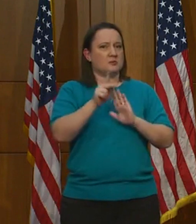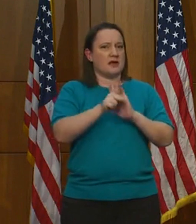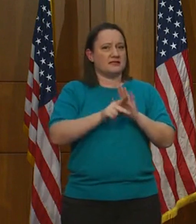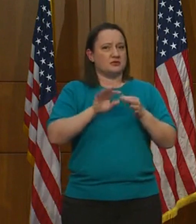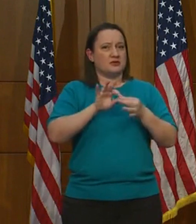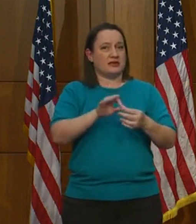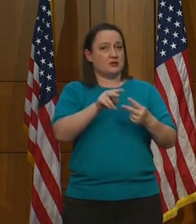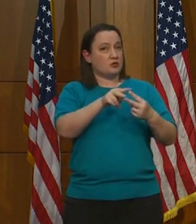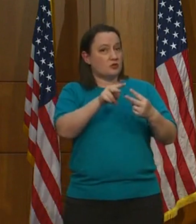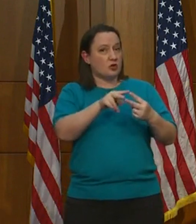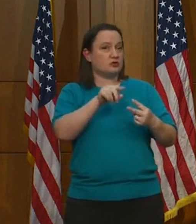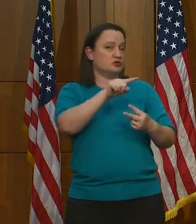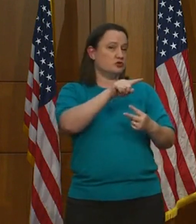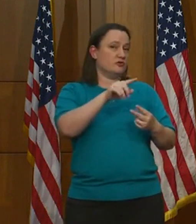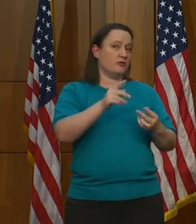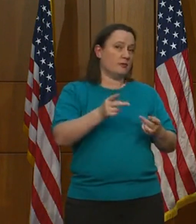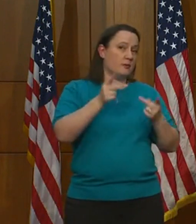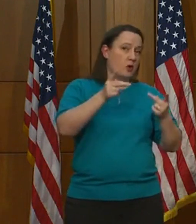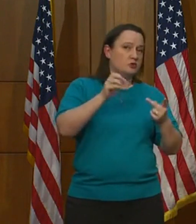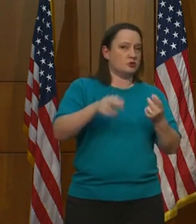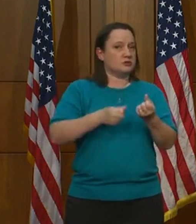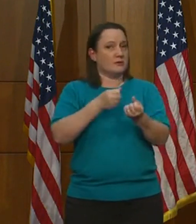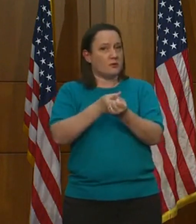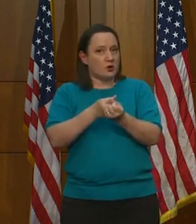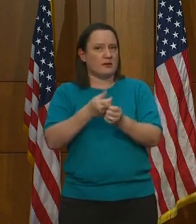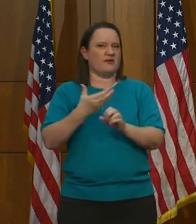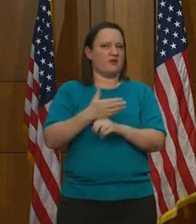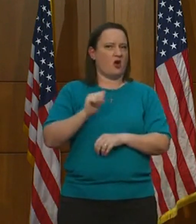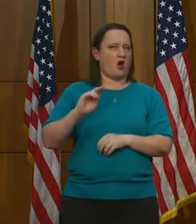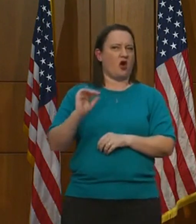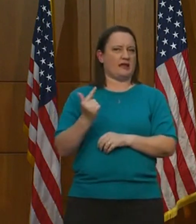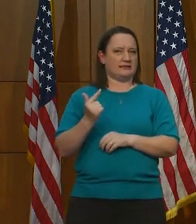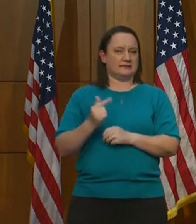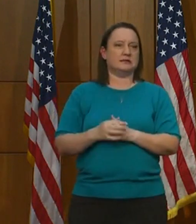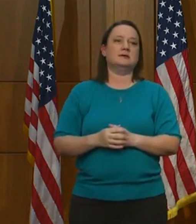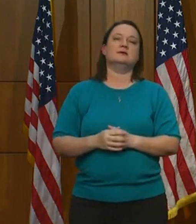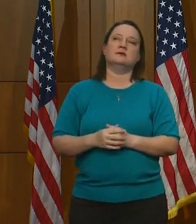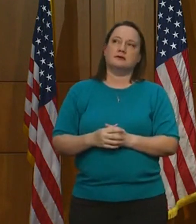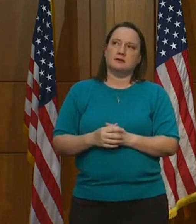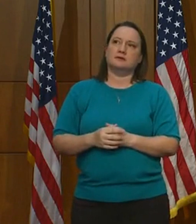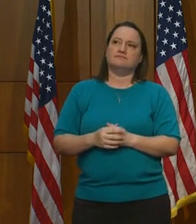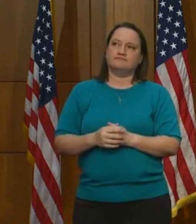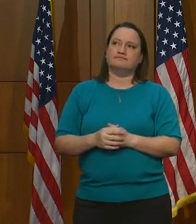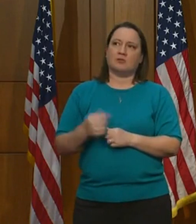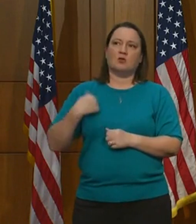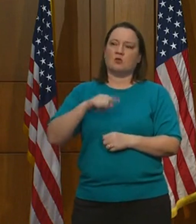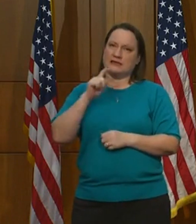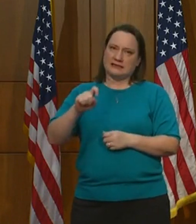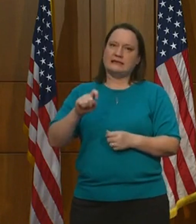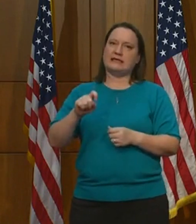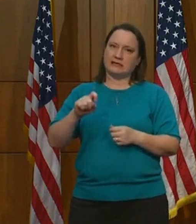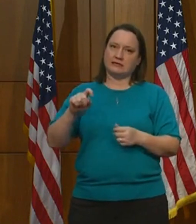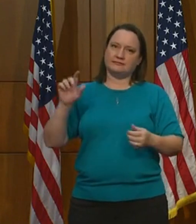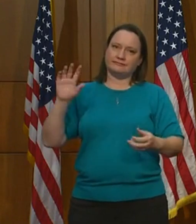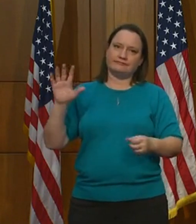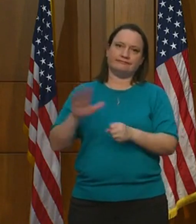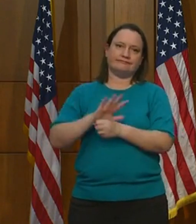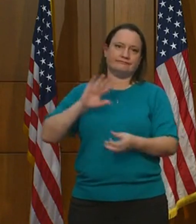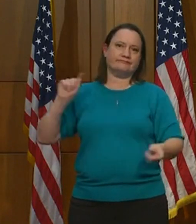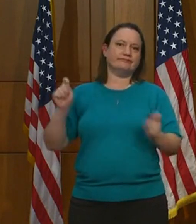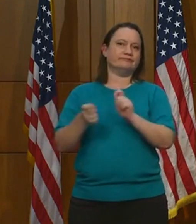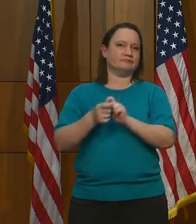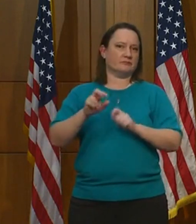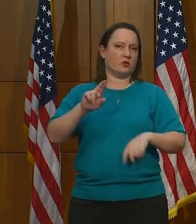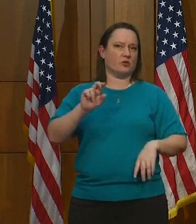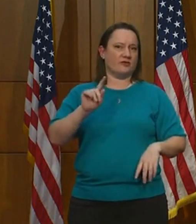August. You know, Kate, without getting into the details, obviously we need comprehensive reform. I've had discussions with a